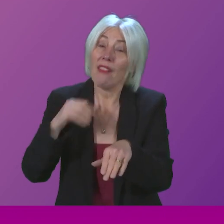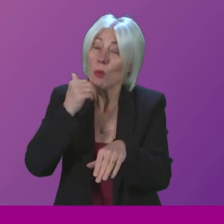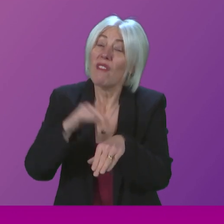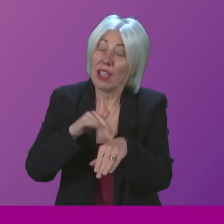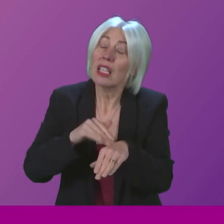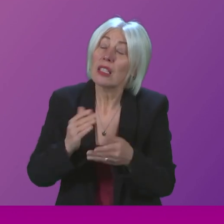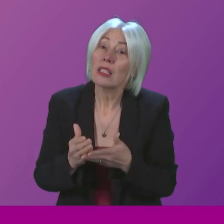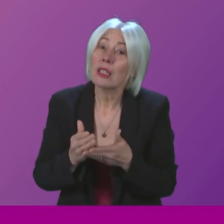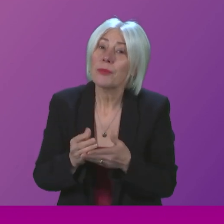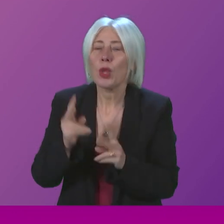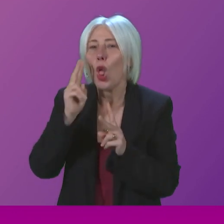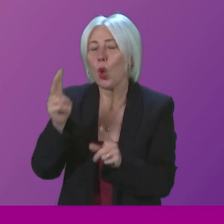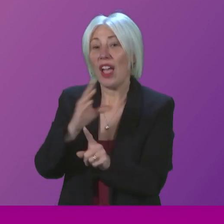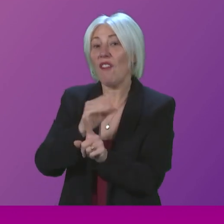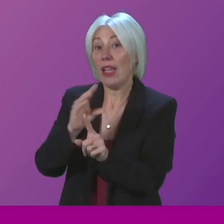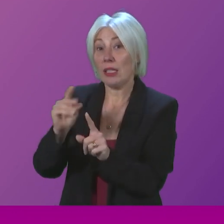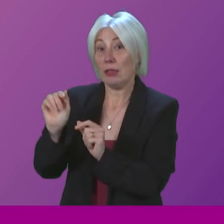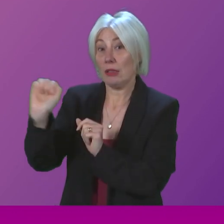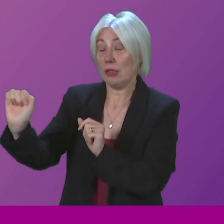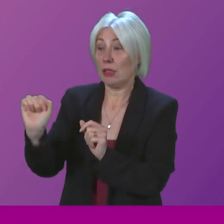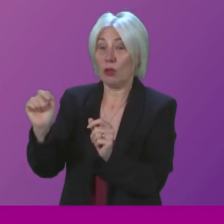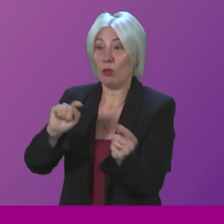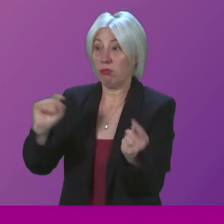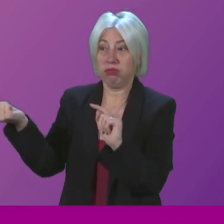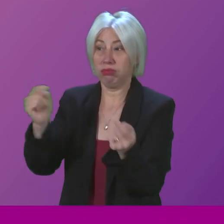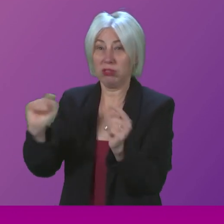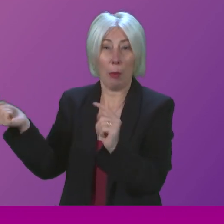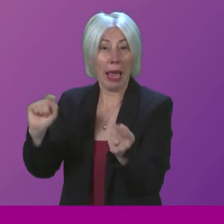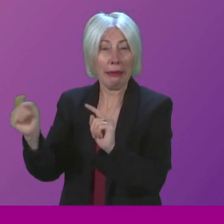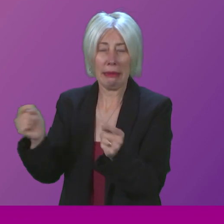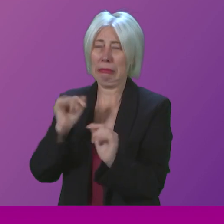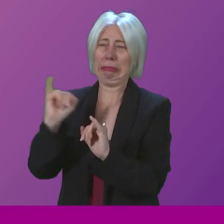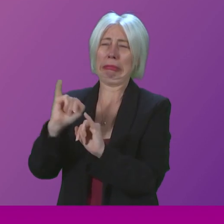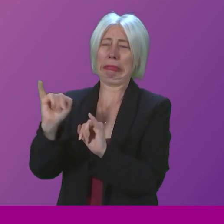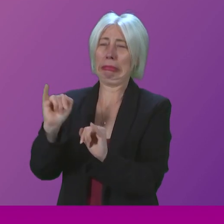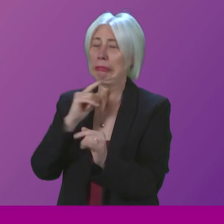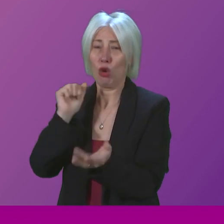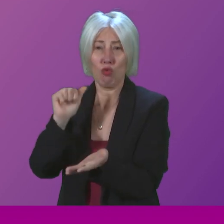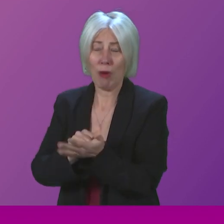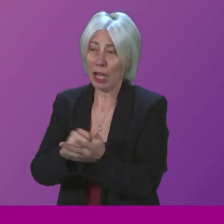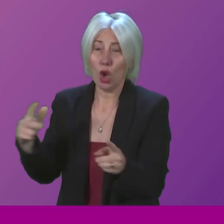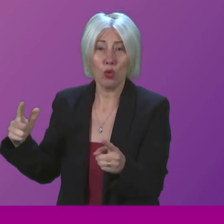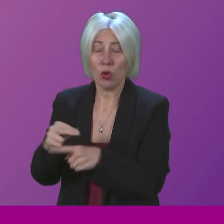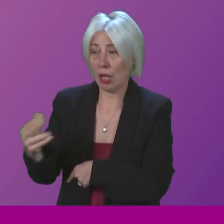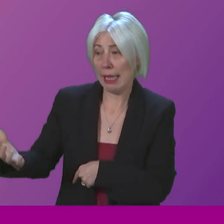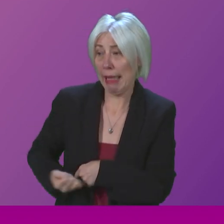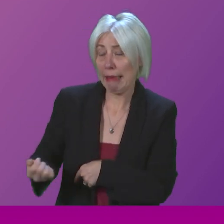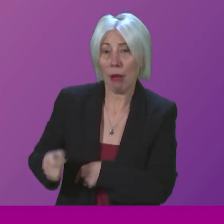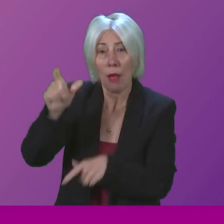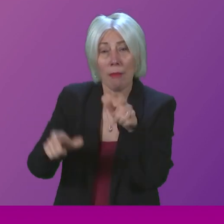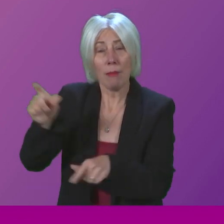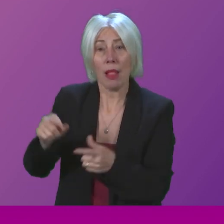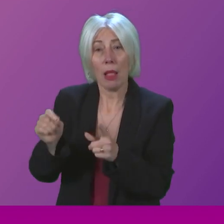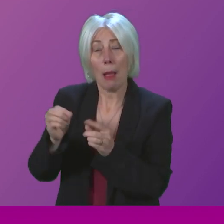watching a debate in the Conservative Party, a quite grotesque debate about whether or not it is right to cut the incomes of people on benefits,